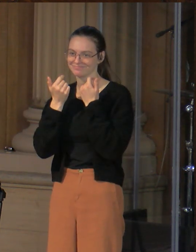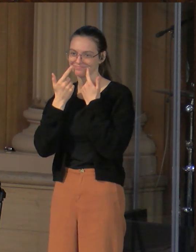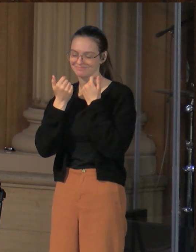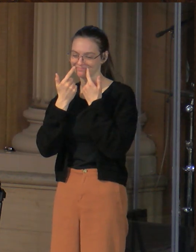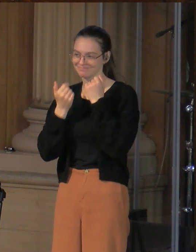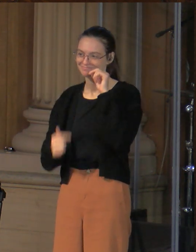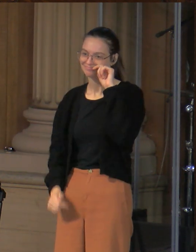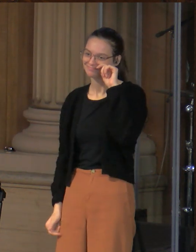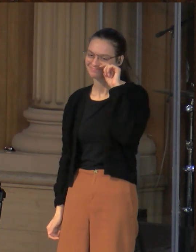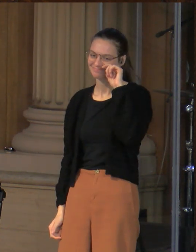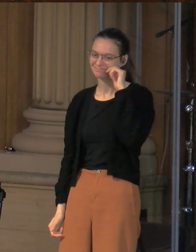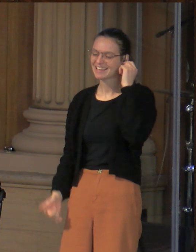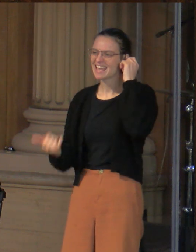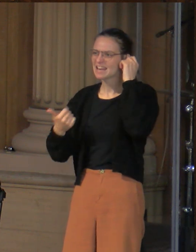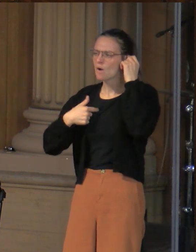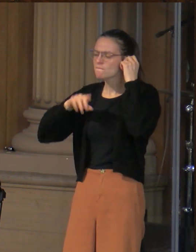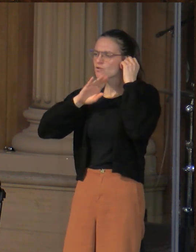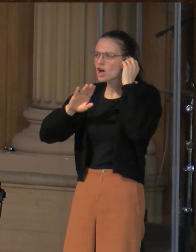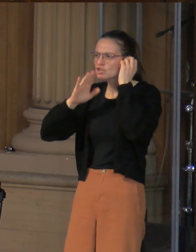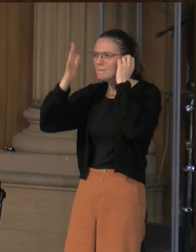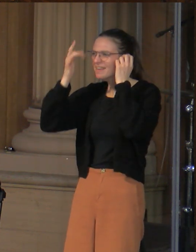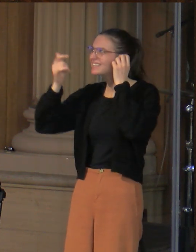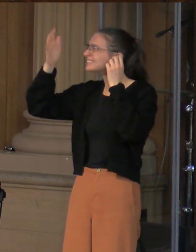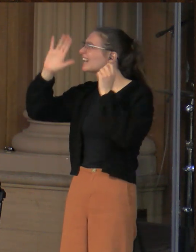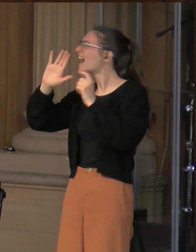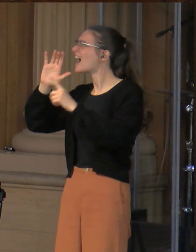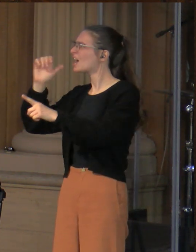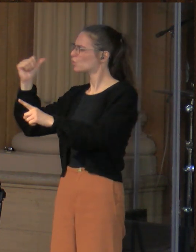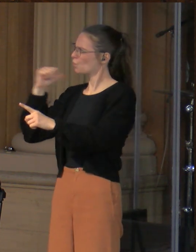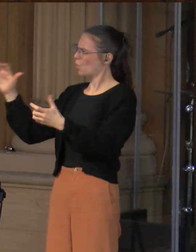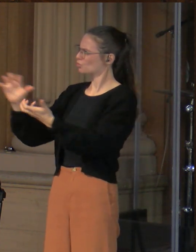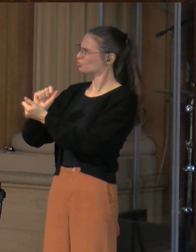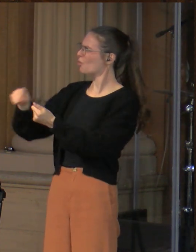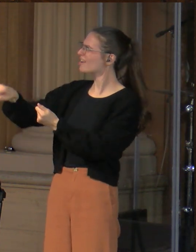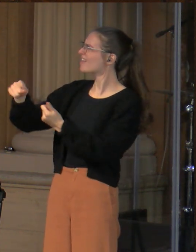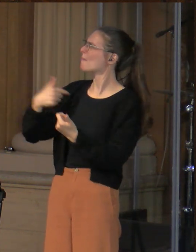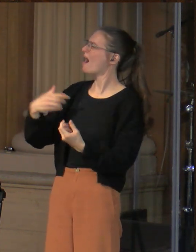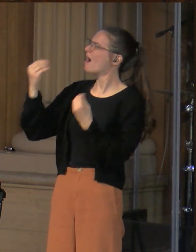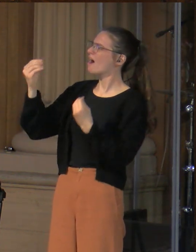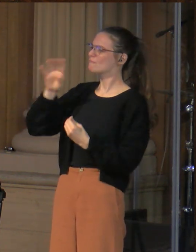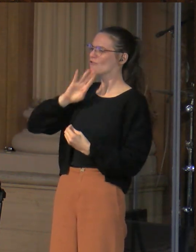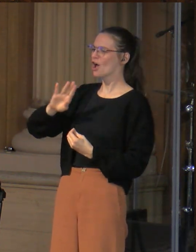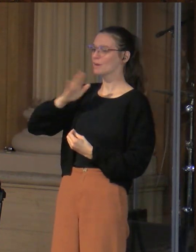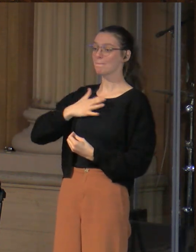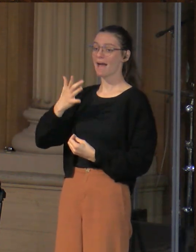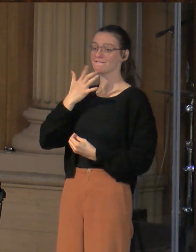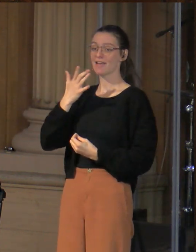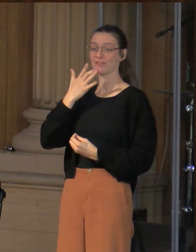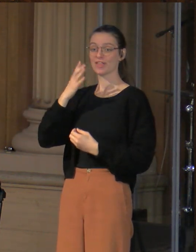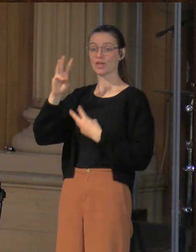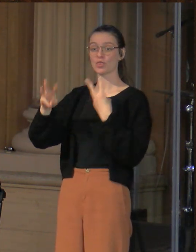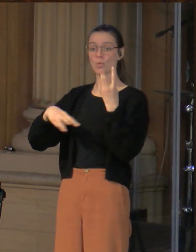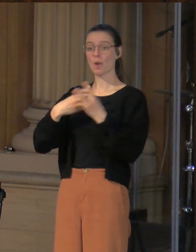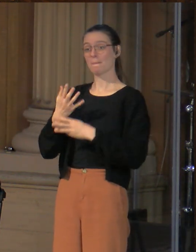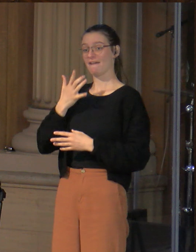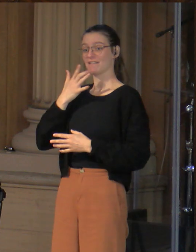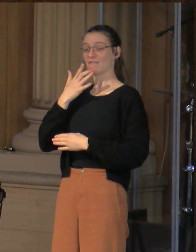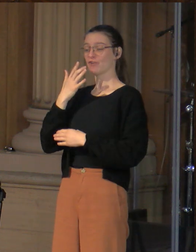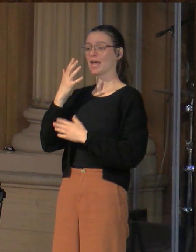And now I'm super frustrated because God's not going to be destroying them now, and my favorite thing in the world, my little shade tree, my one comfort in life, just